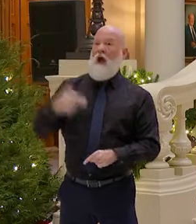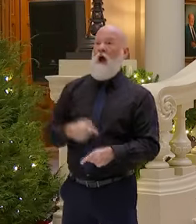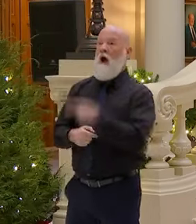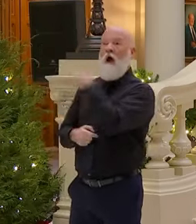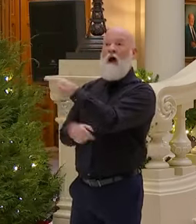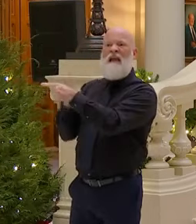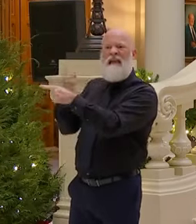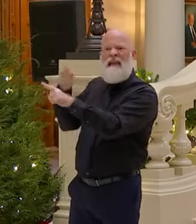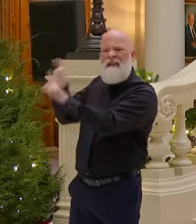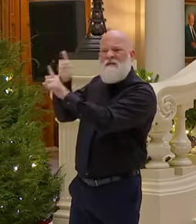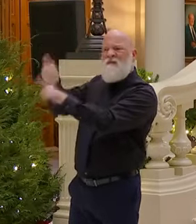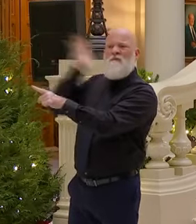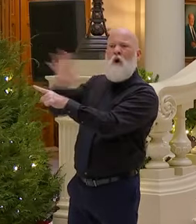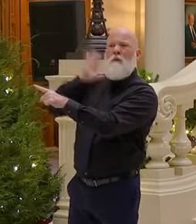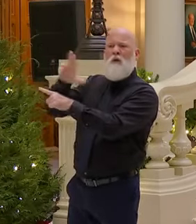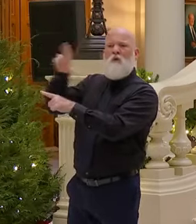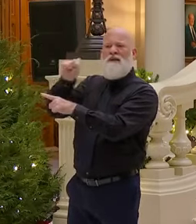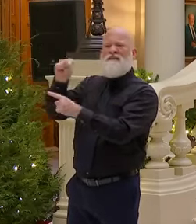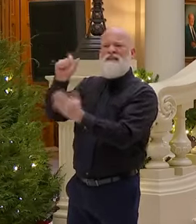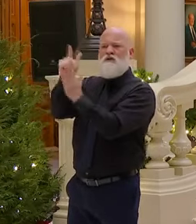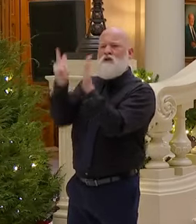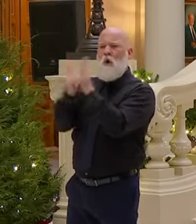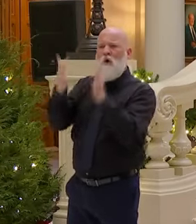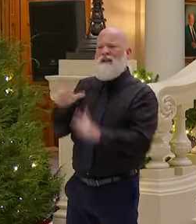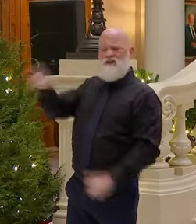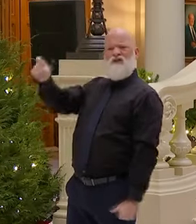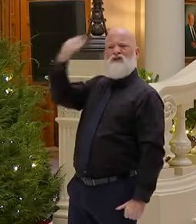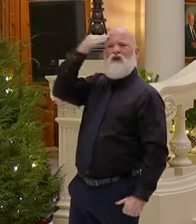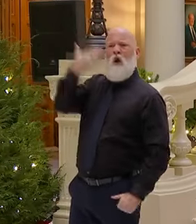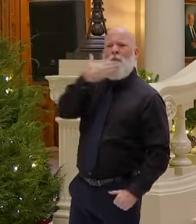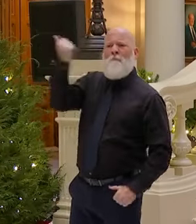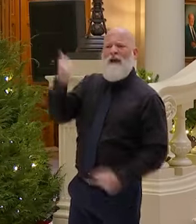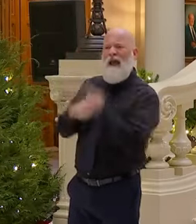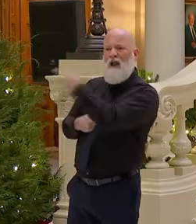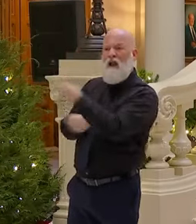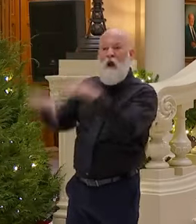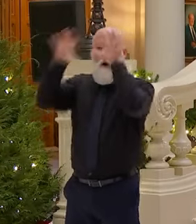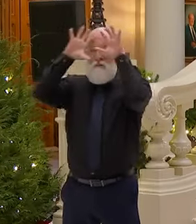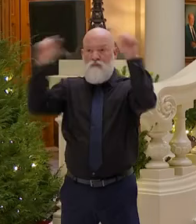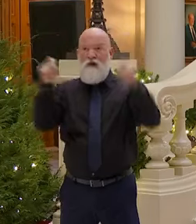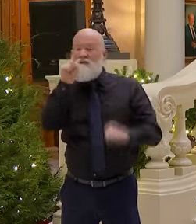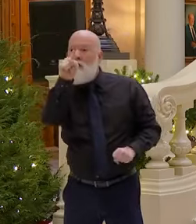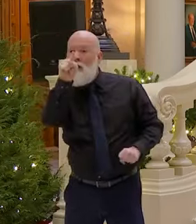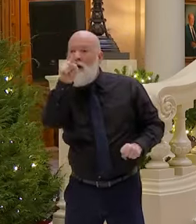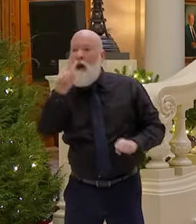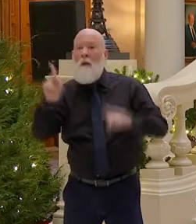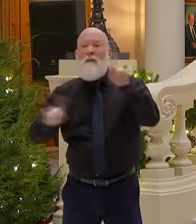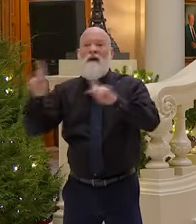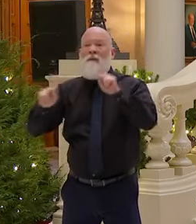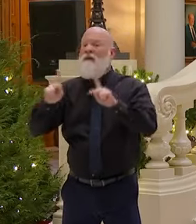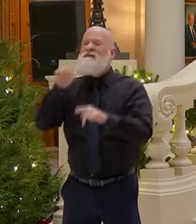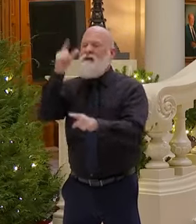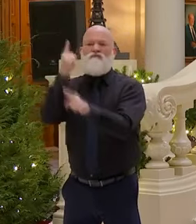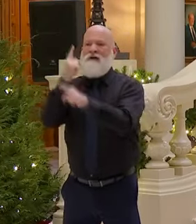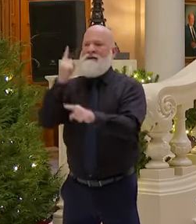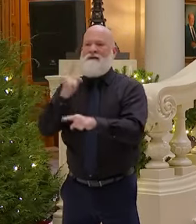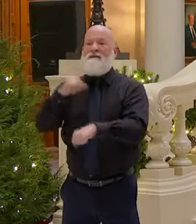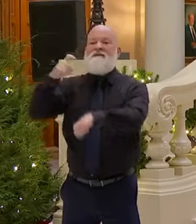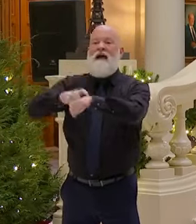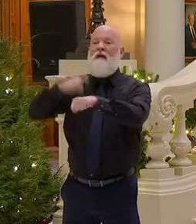as the secretary said yesterday, people aren't giving you the best advice on what's actually going on the ground. It's time to look forward.